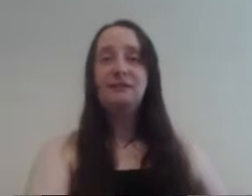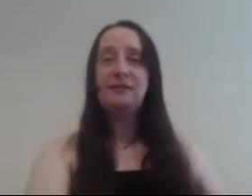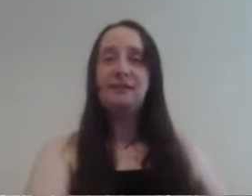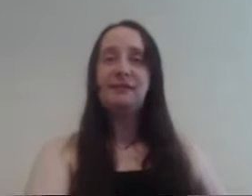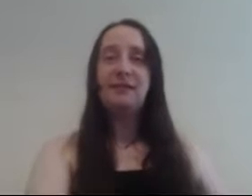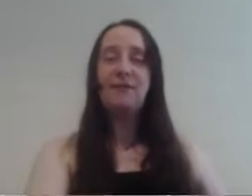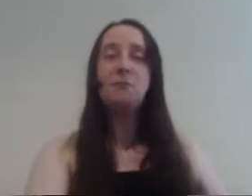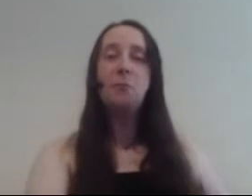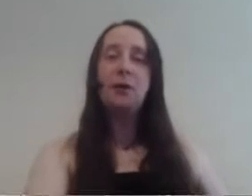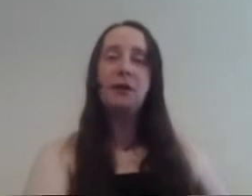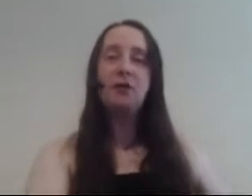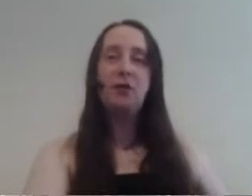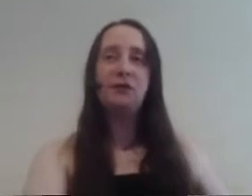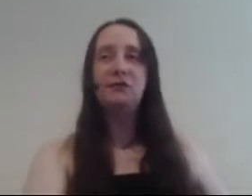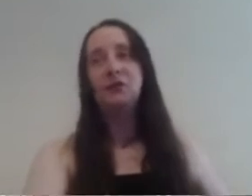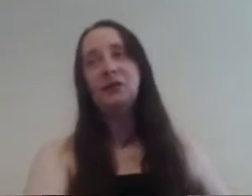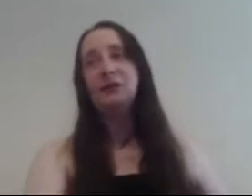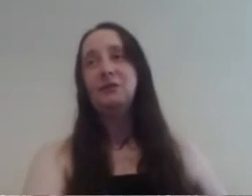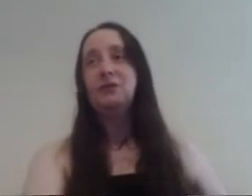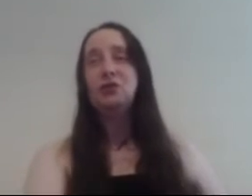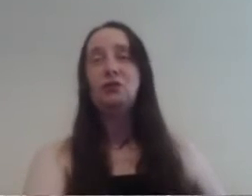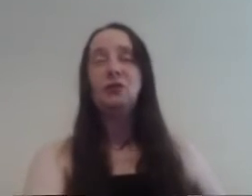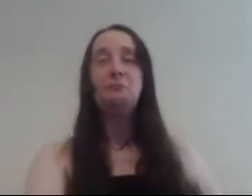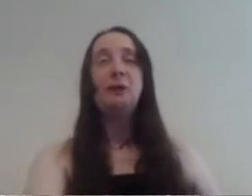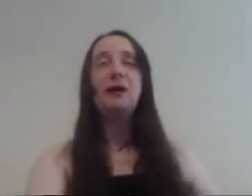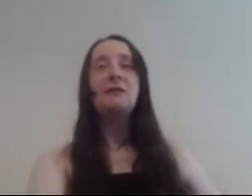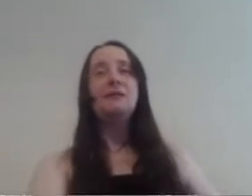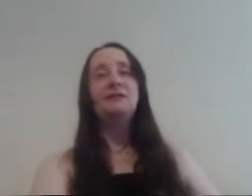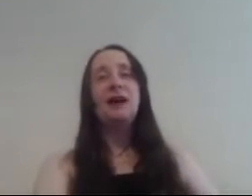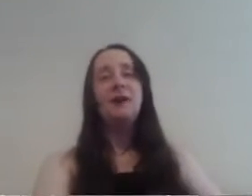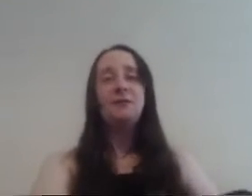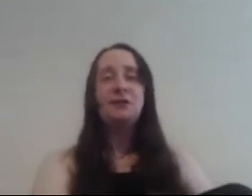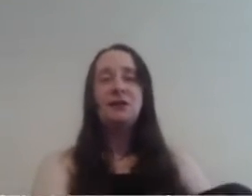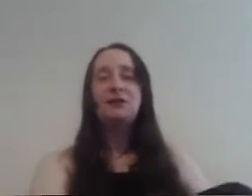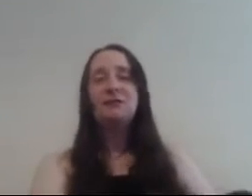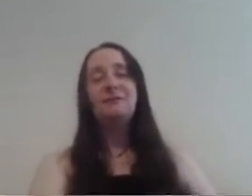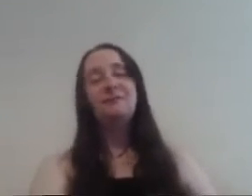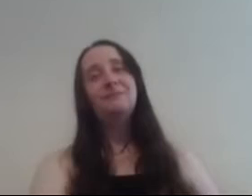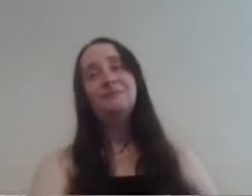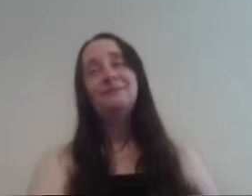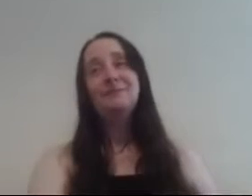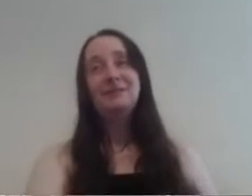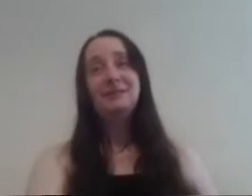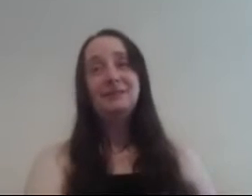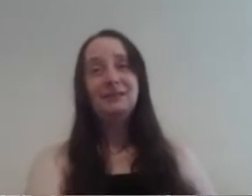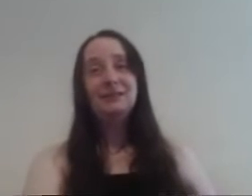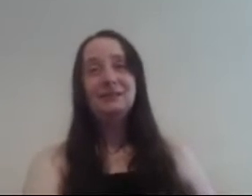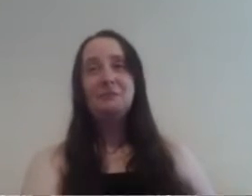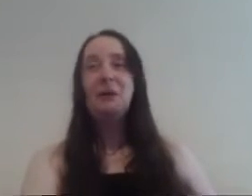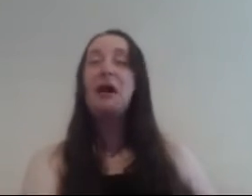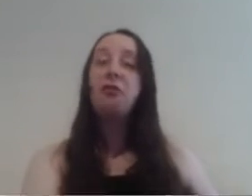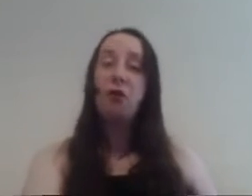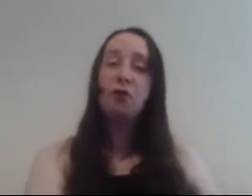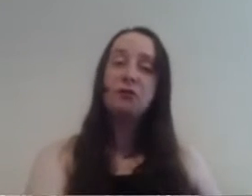to give him money or he's gonna shut down his bar his tavern and that I thought